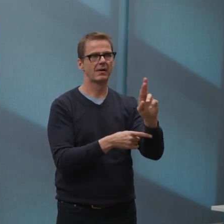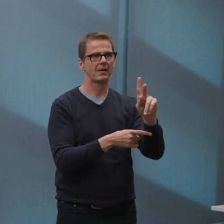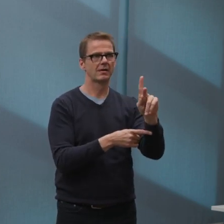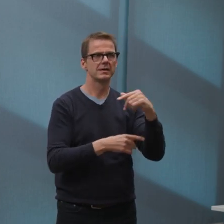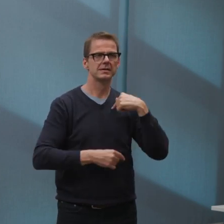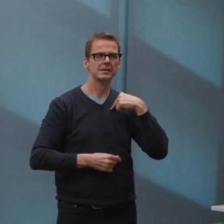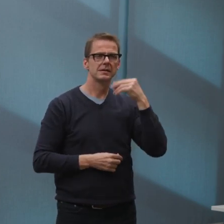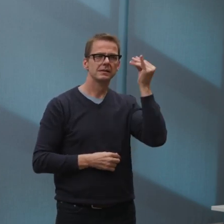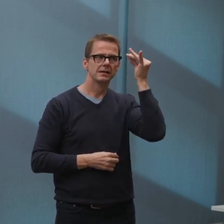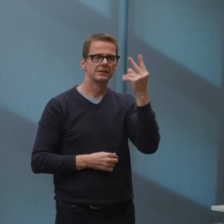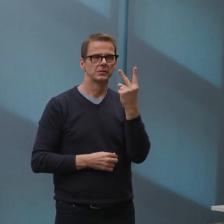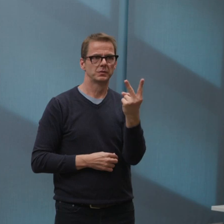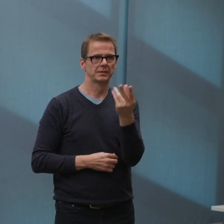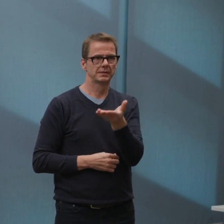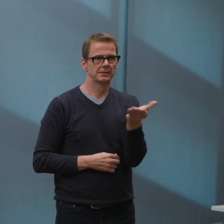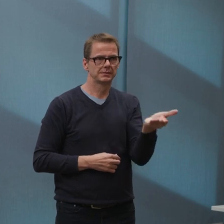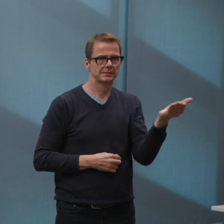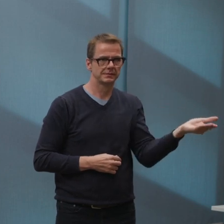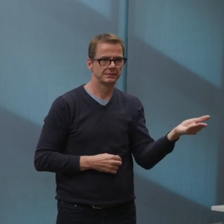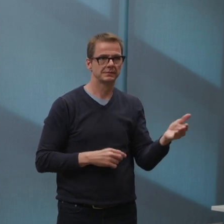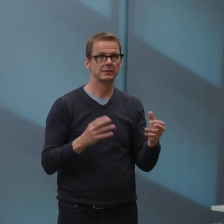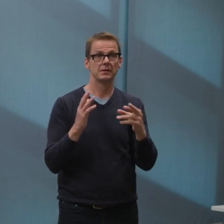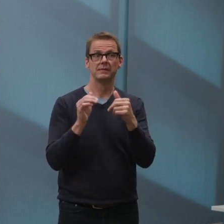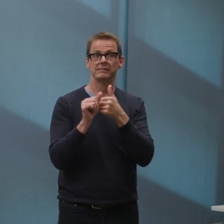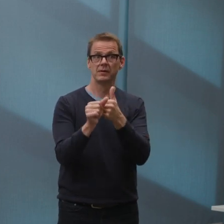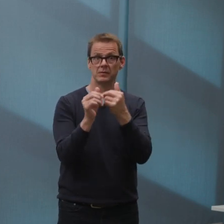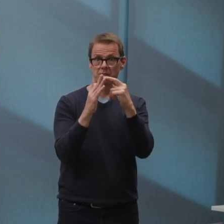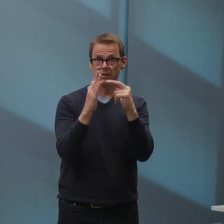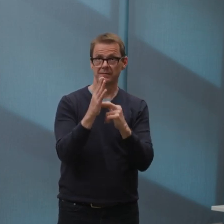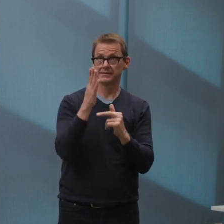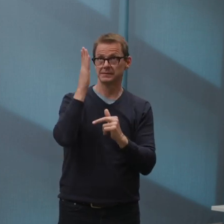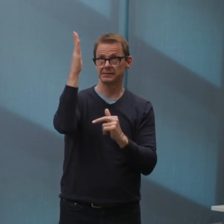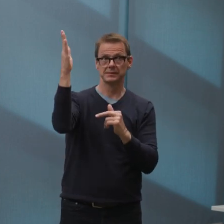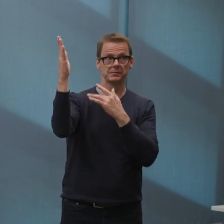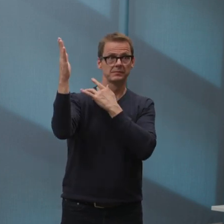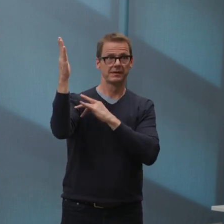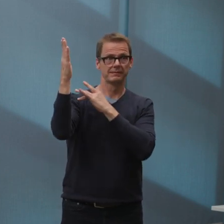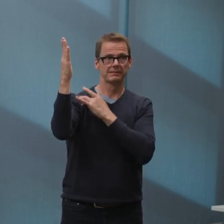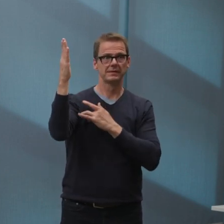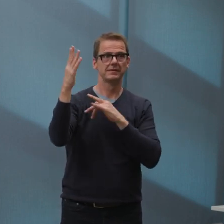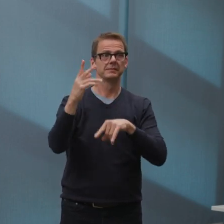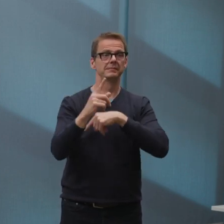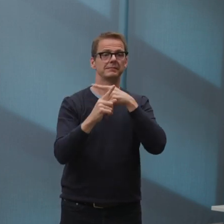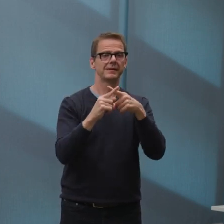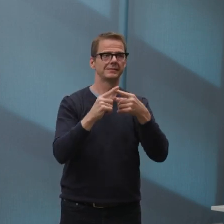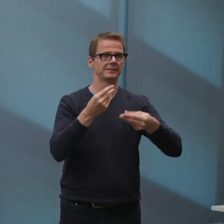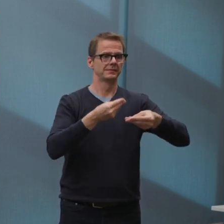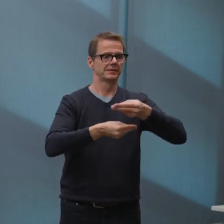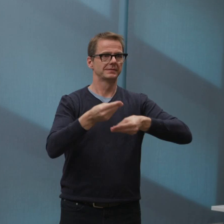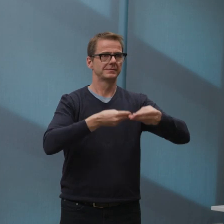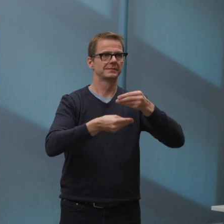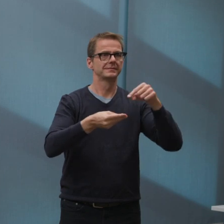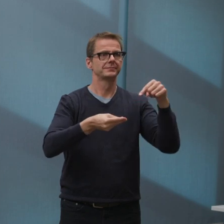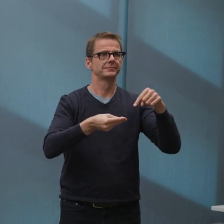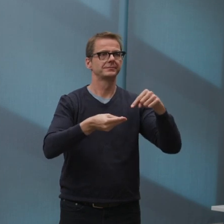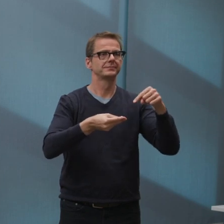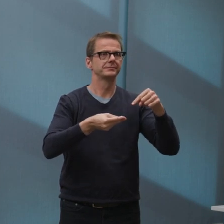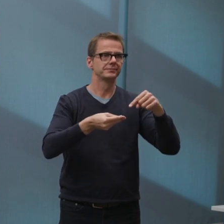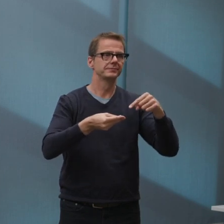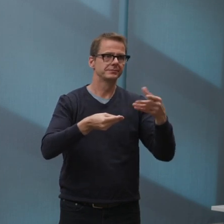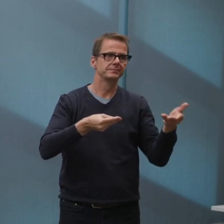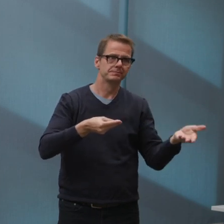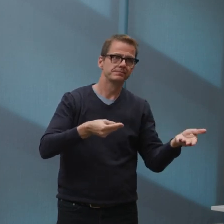And finally, a message to Edmontonians. It's truly inspiring to see all of the ways you are supporting each other. From the